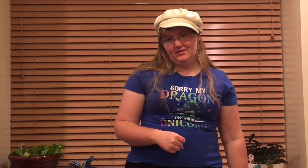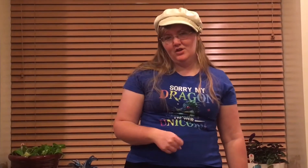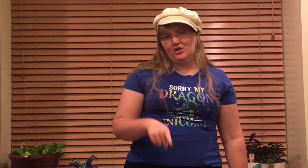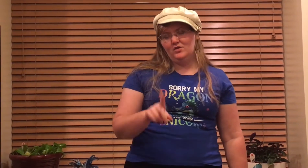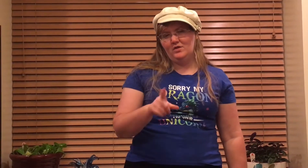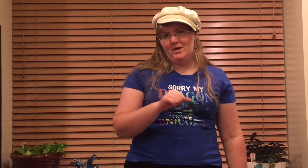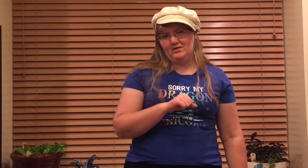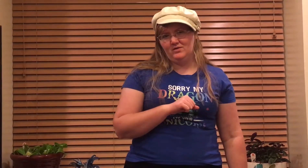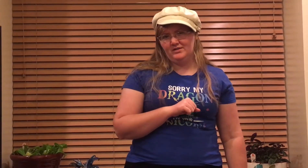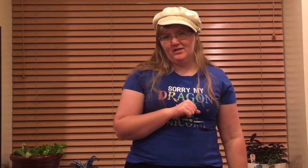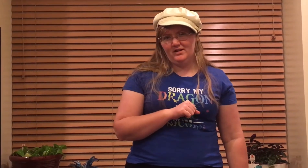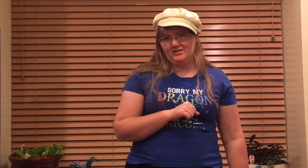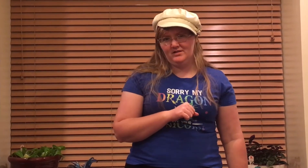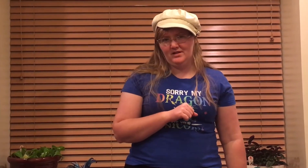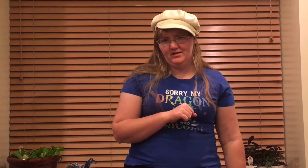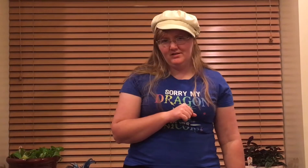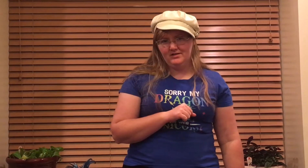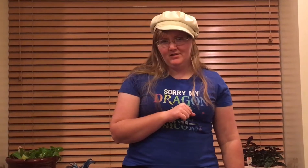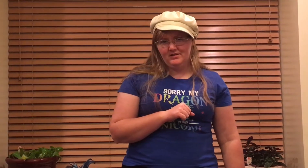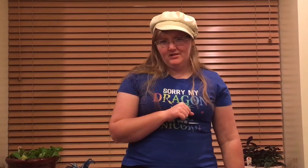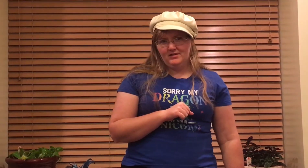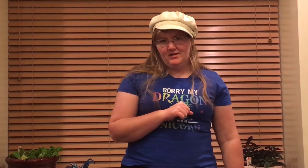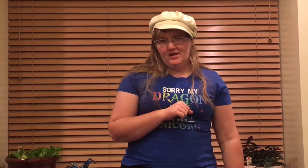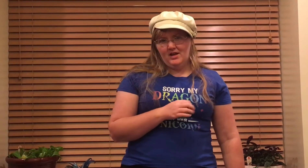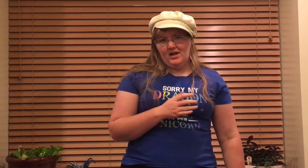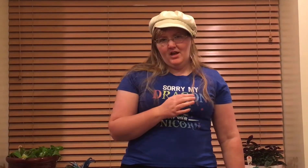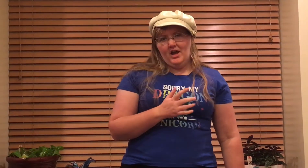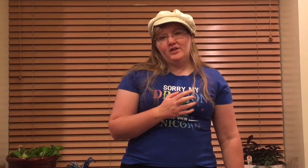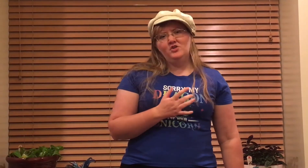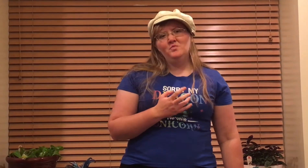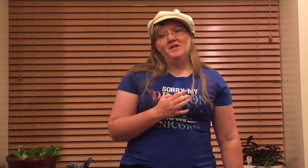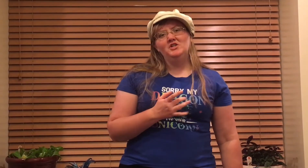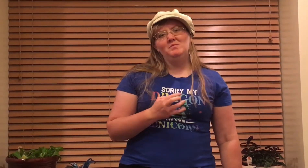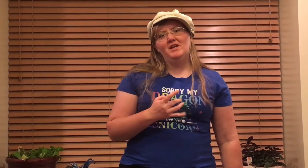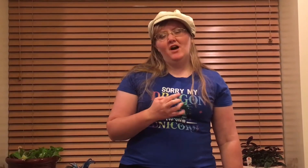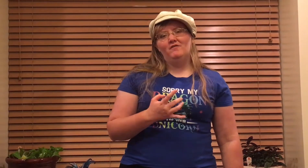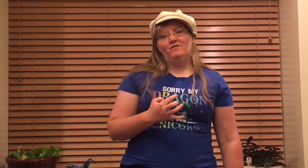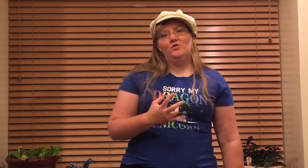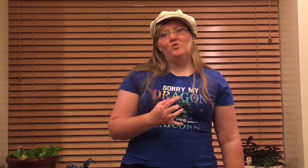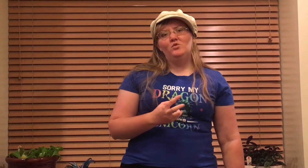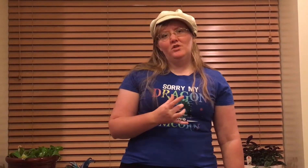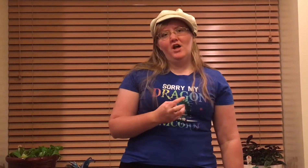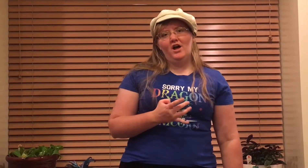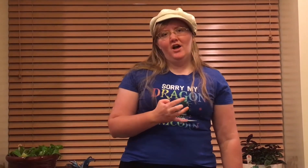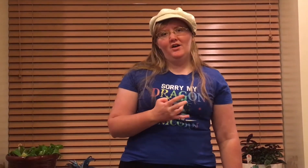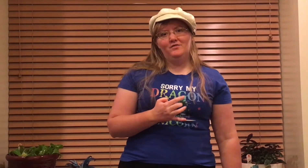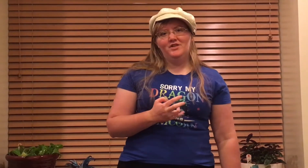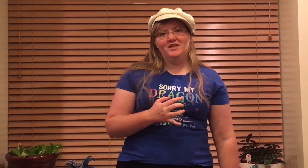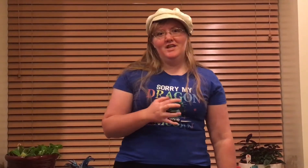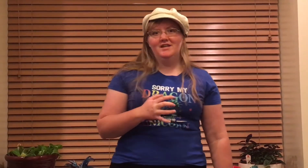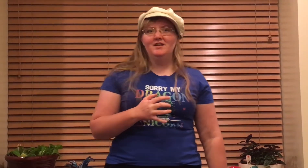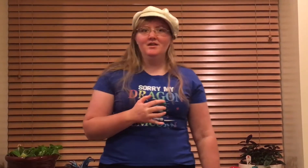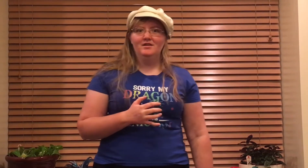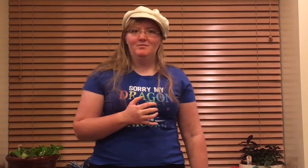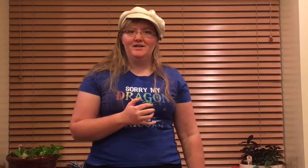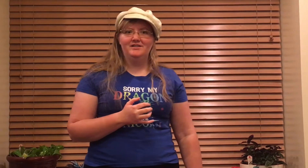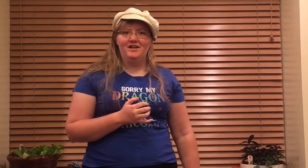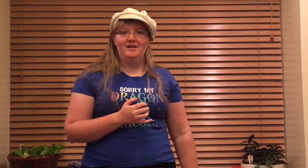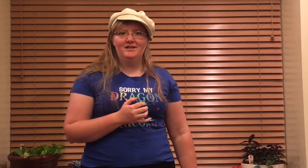You're the man who I saw yesterday. And do you mean to make a fool of the king by saying